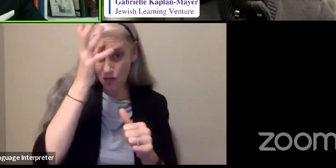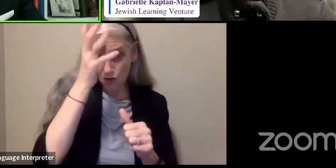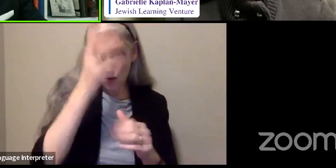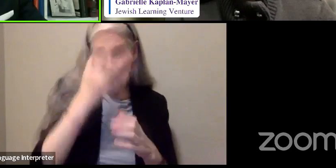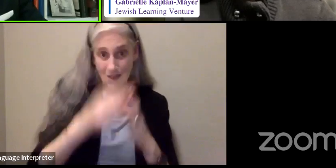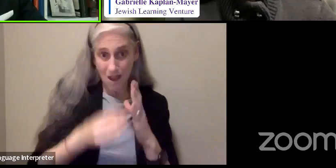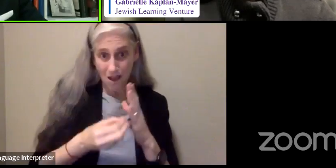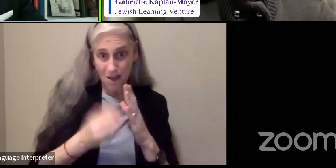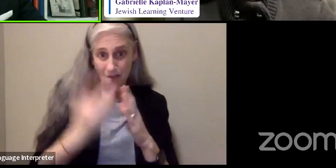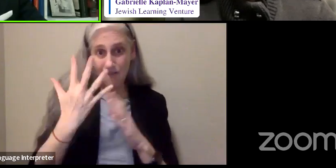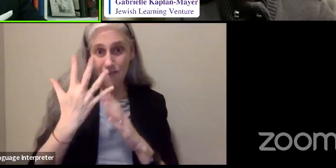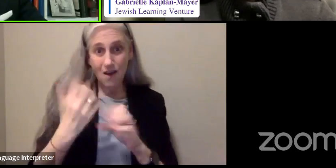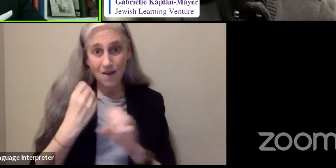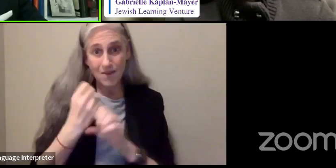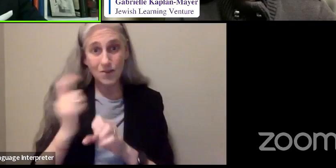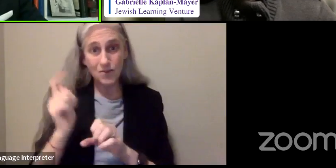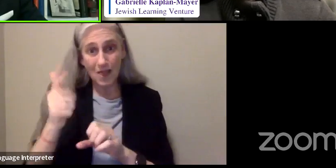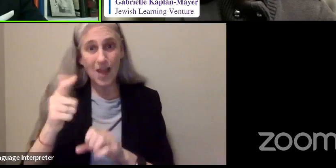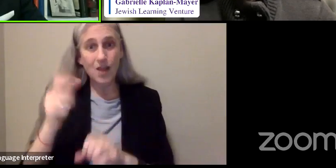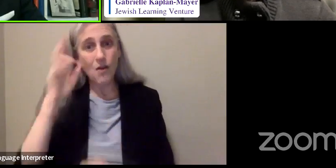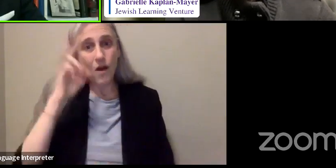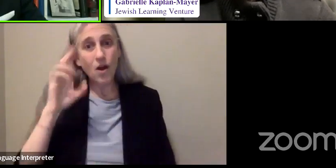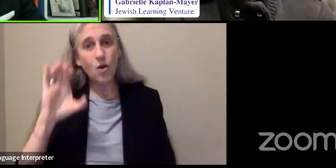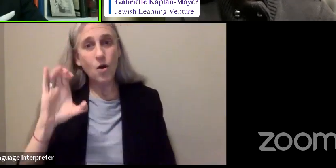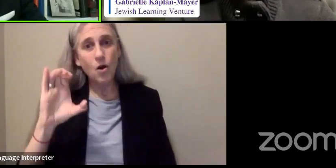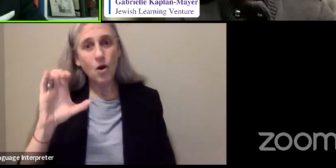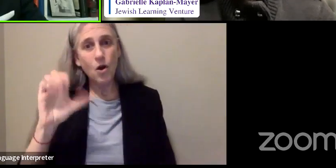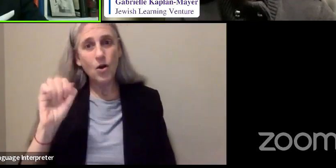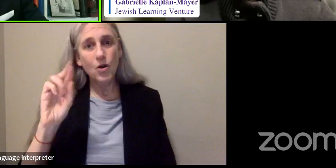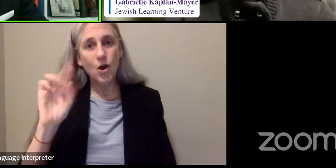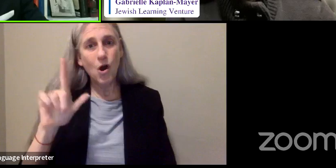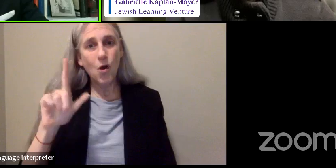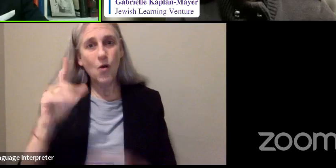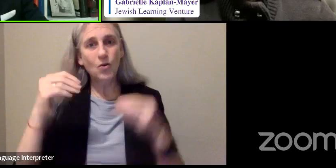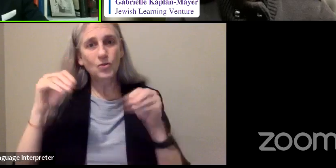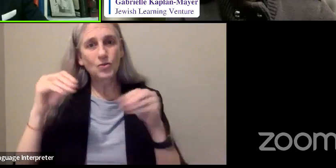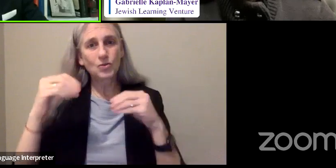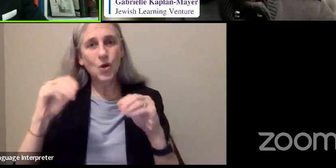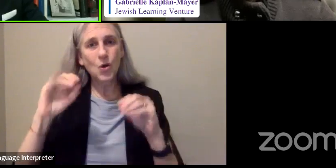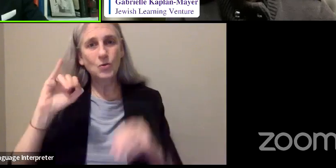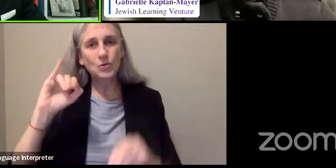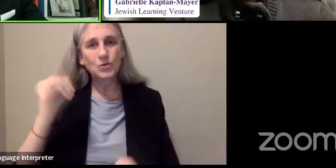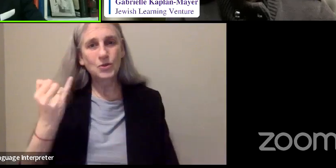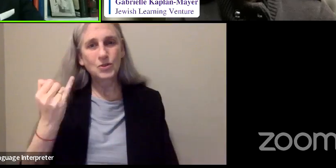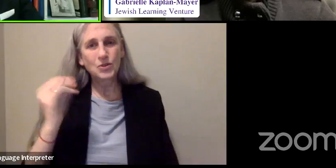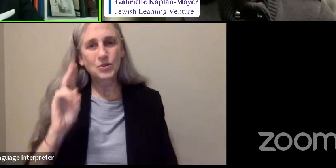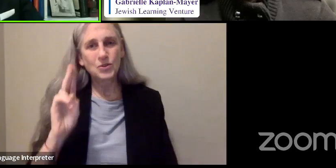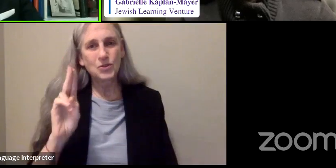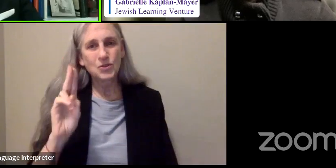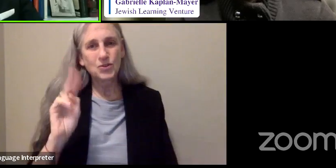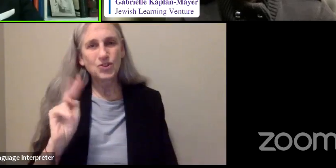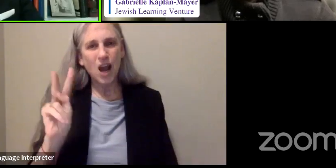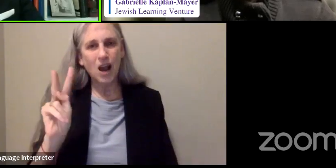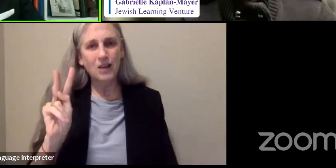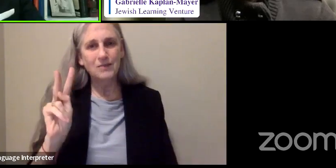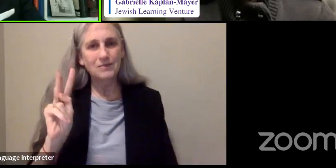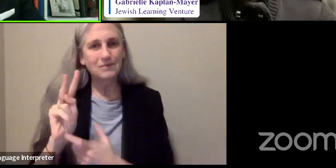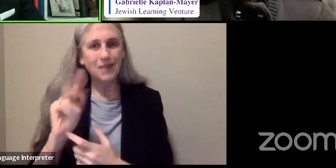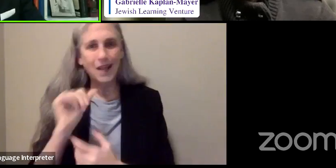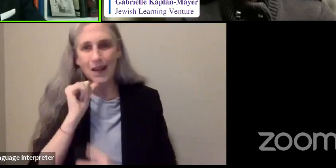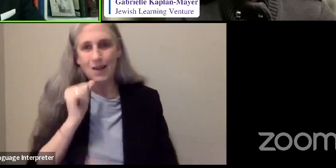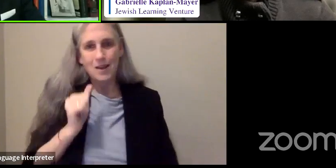He was a junk dealer. And while it certainly was not a glamorous